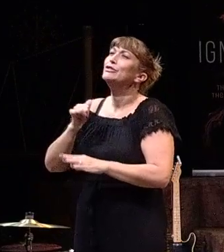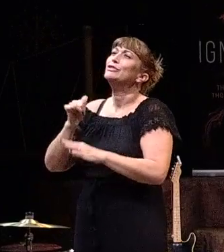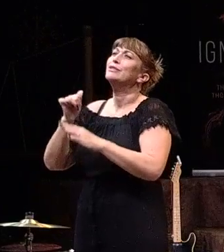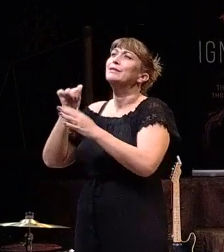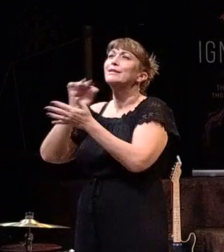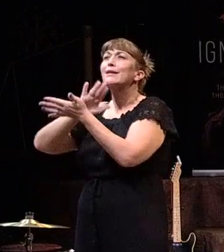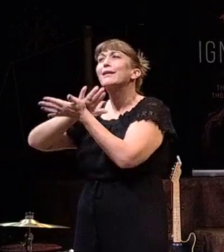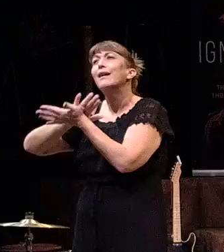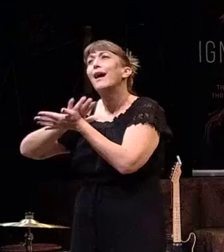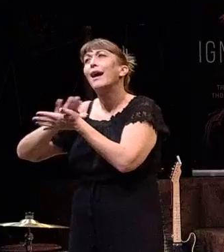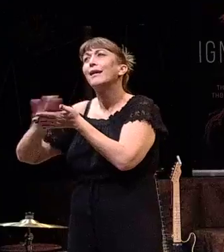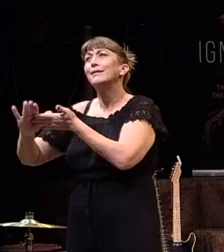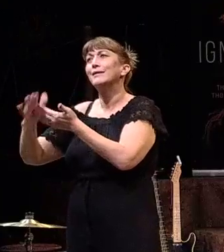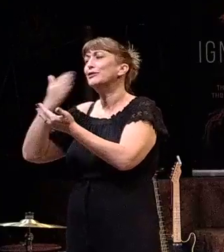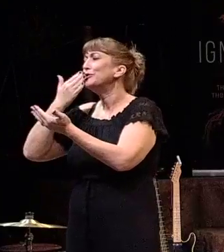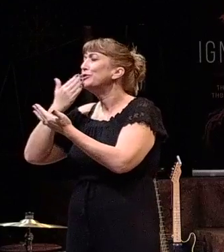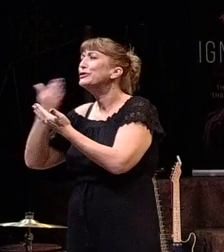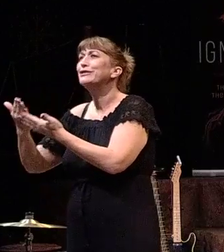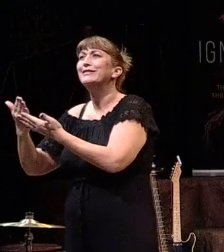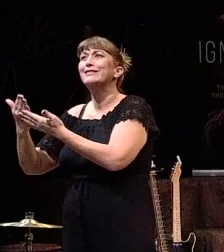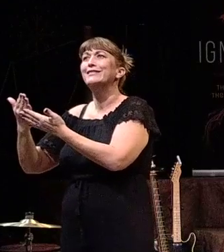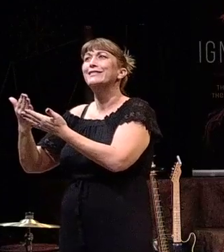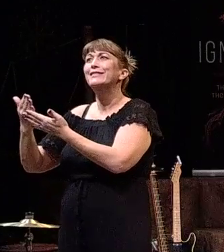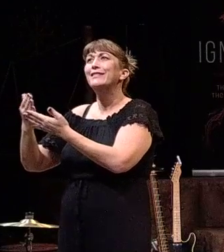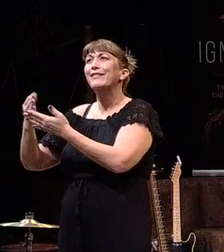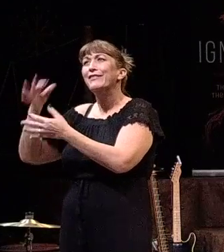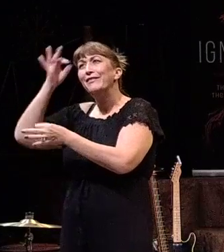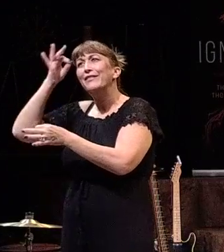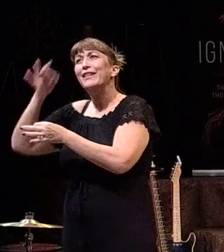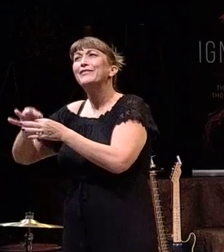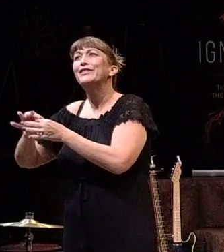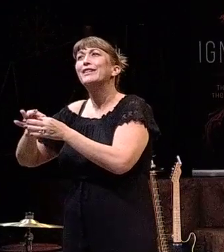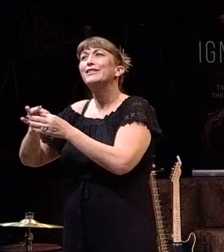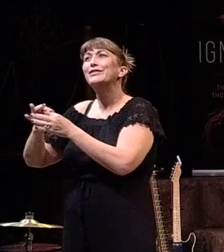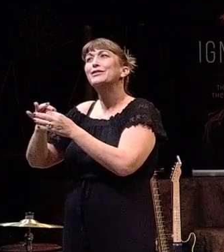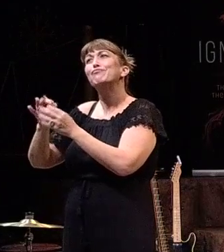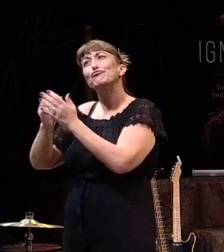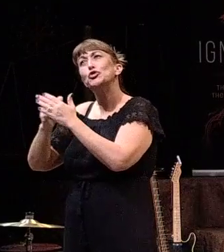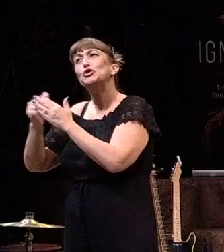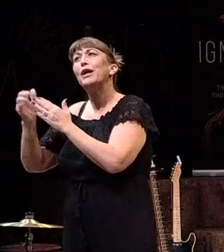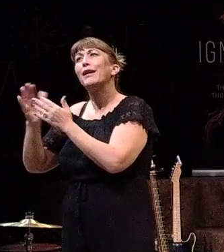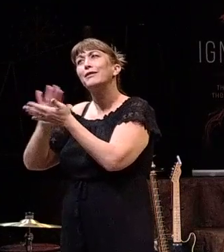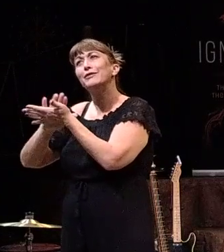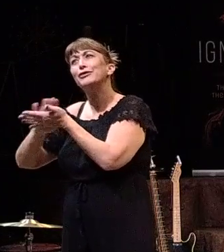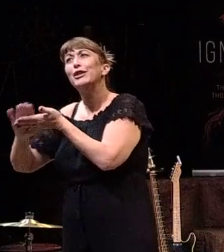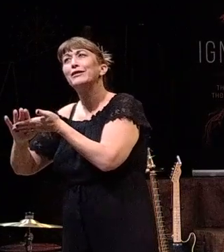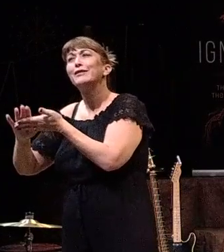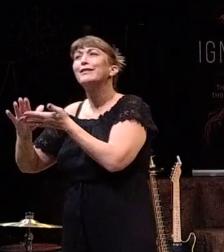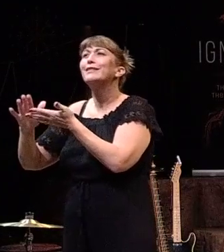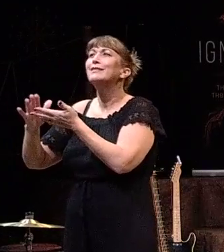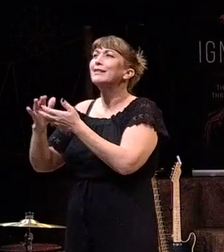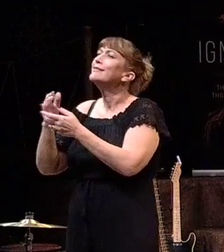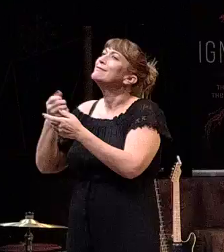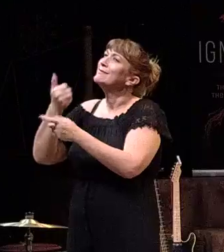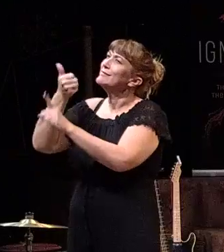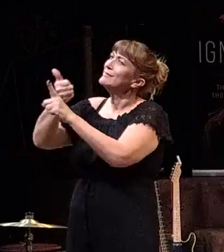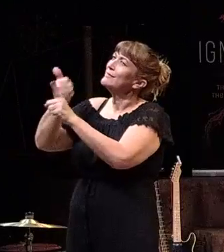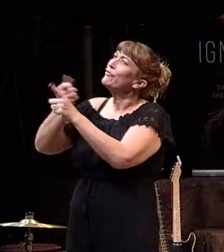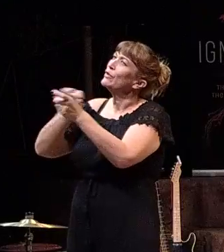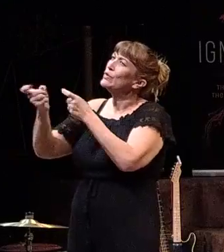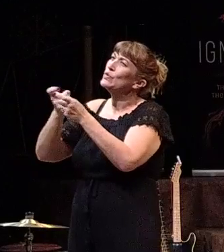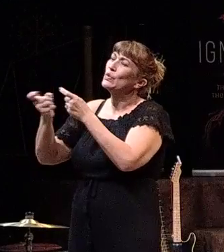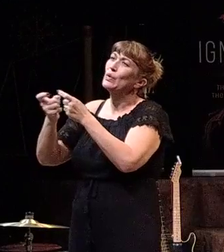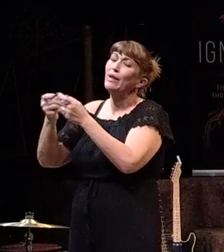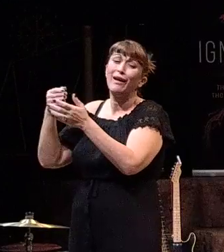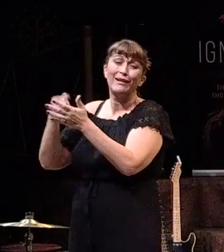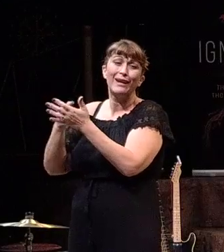kindness, goodness, faithfulness, gentleness, and self-control. Against such